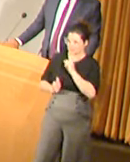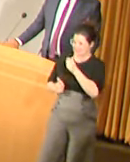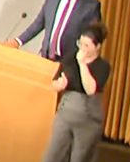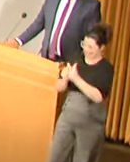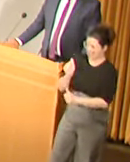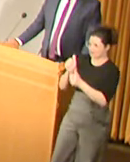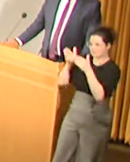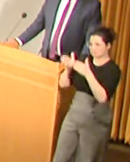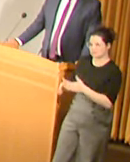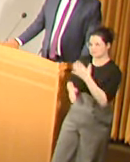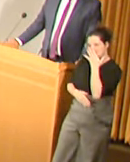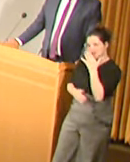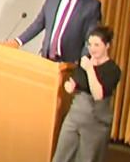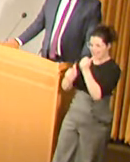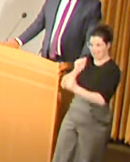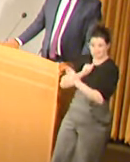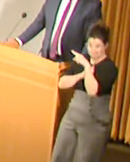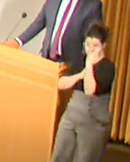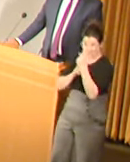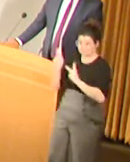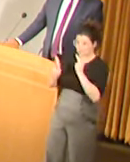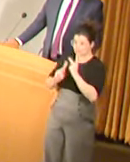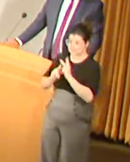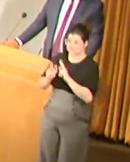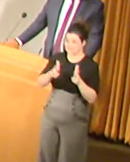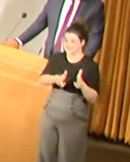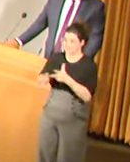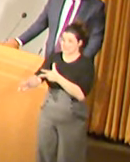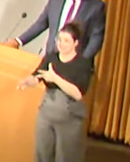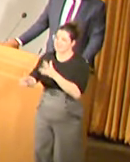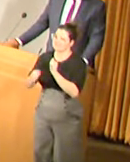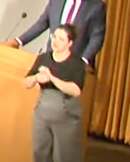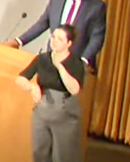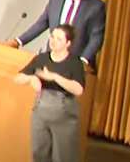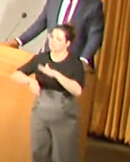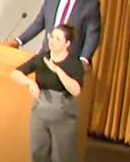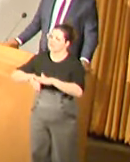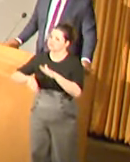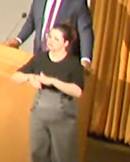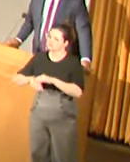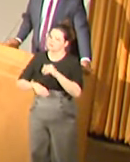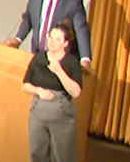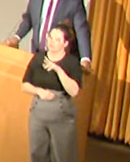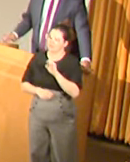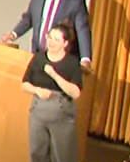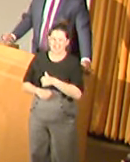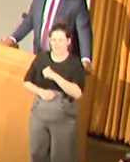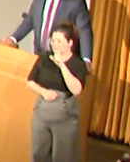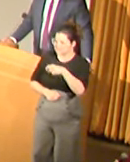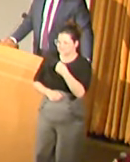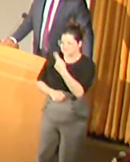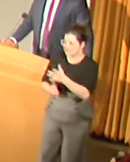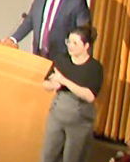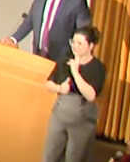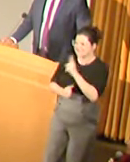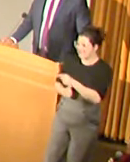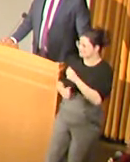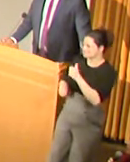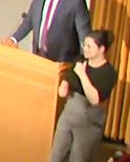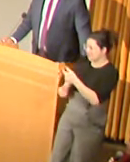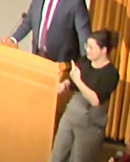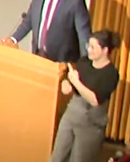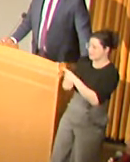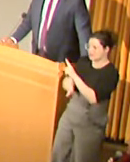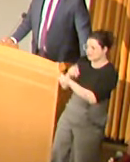person of color, pretty much every black person they stopped if they were on probation or parole. I don't need to tell you that that's an invasive and can be